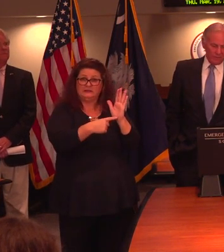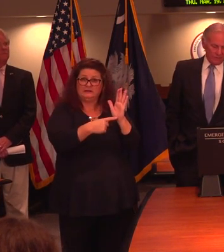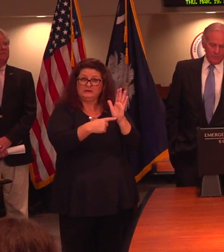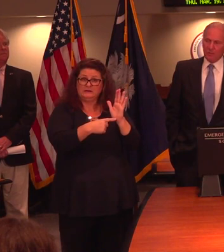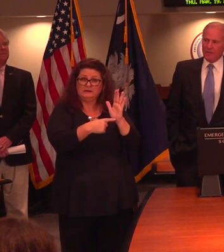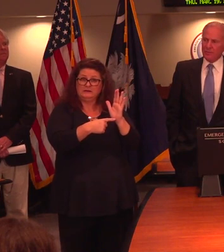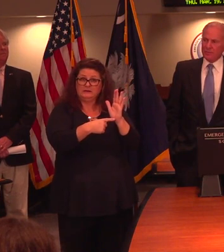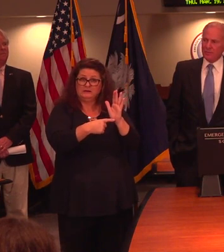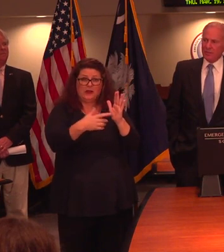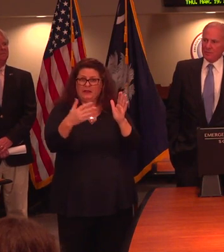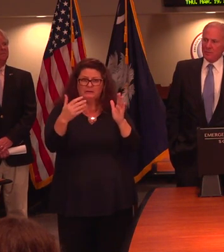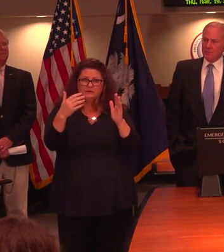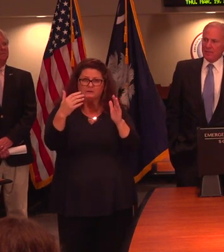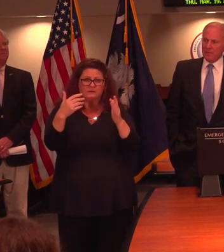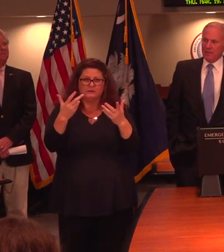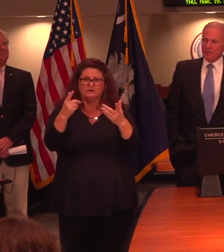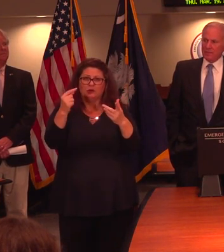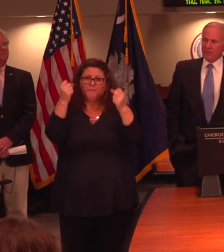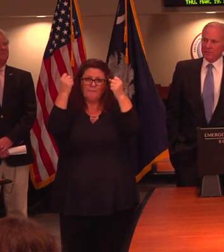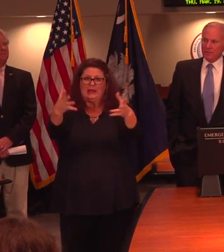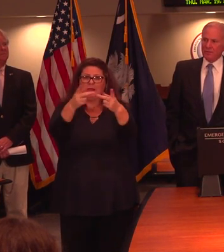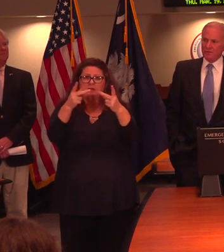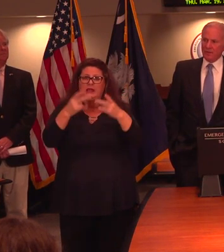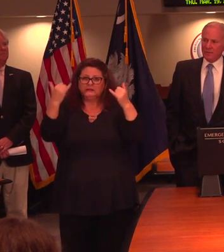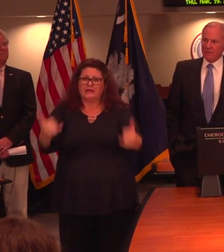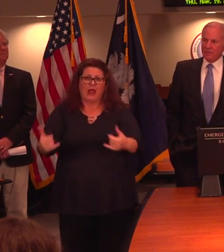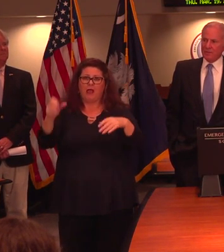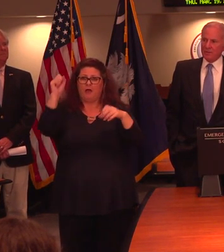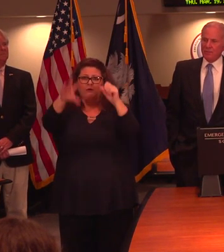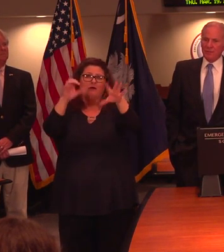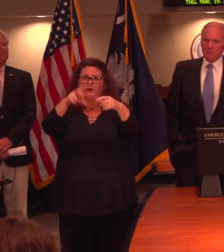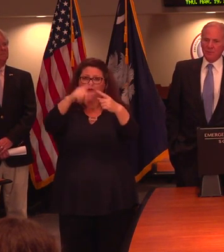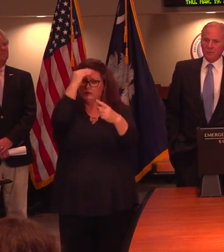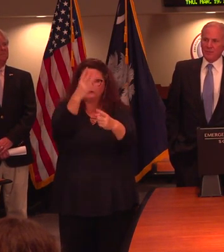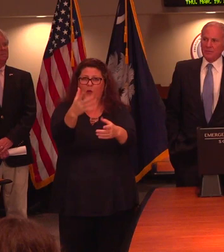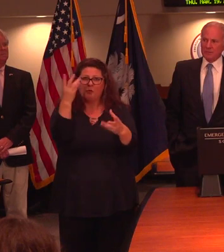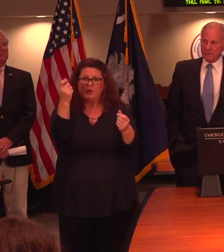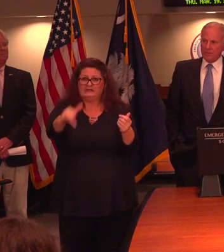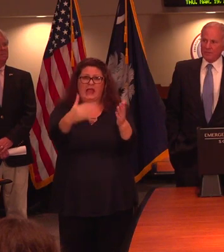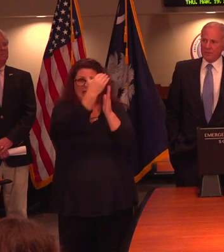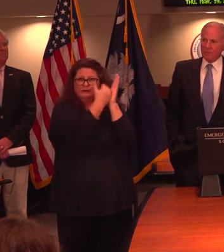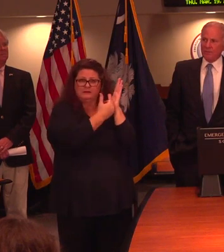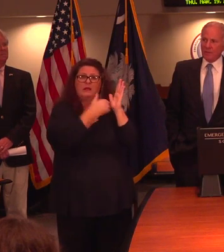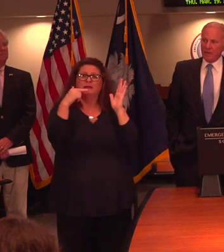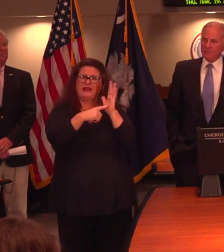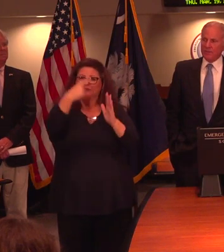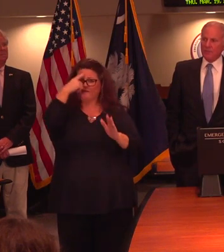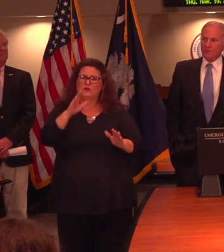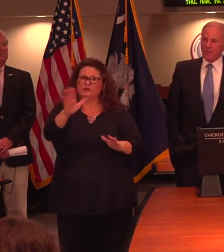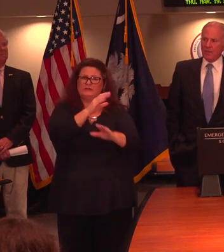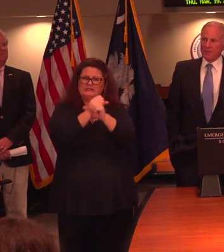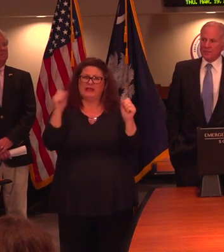every communication by DHEC and others, if those are followed, then people will be safe. It's when they